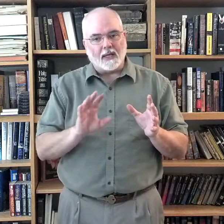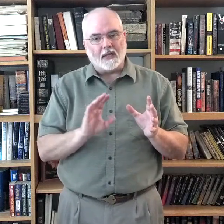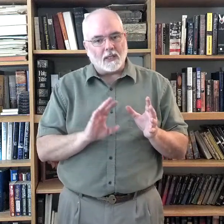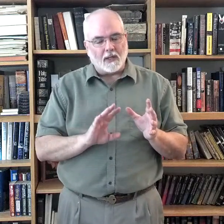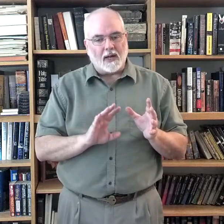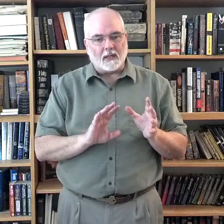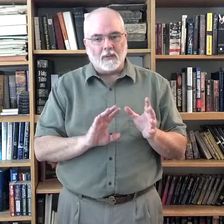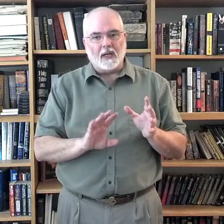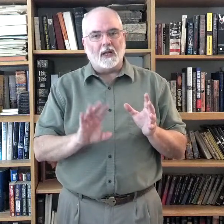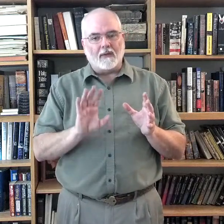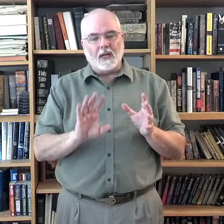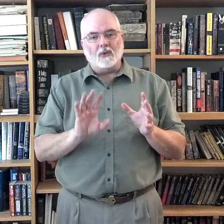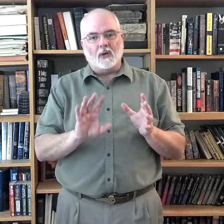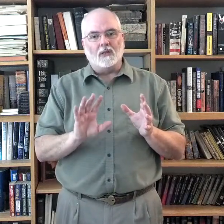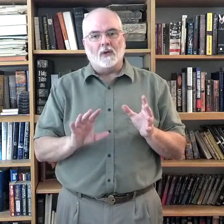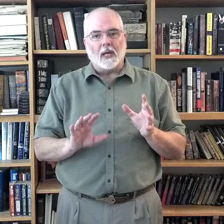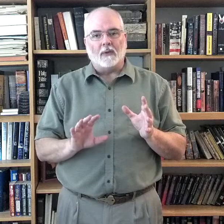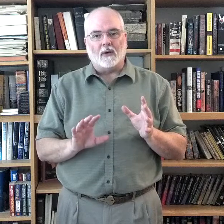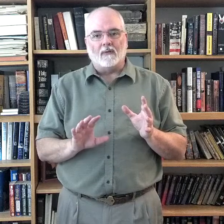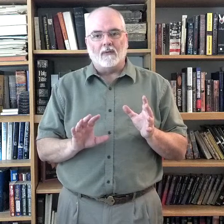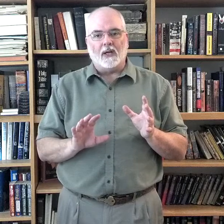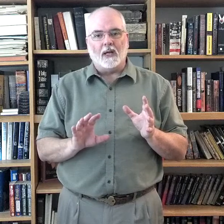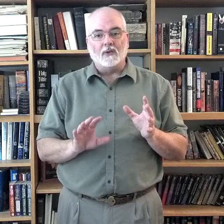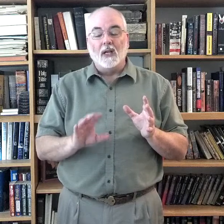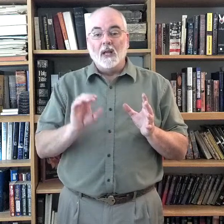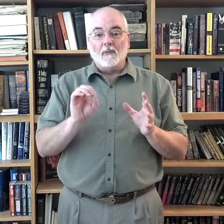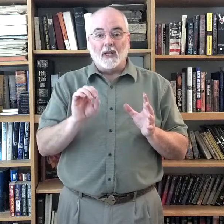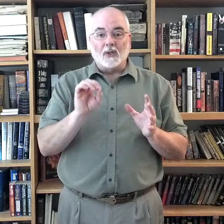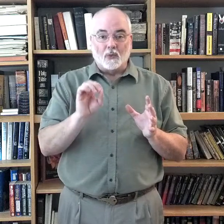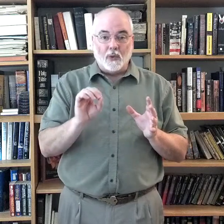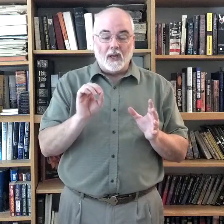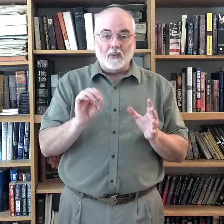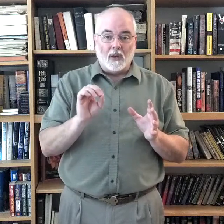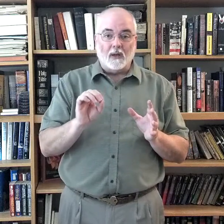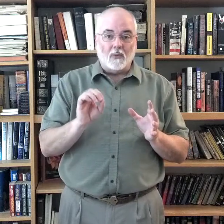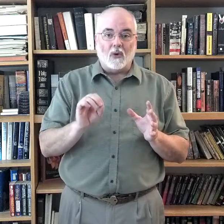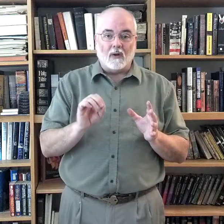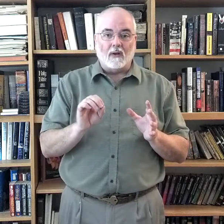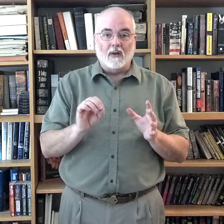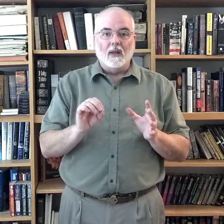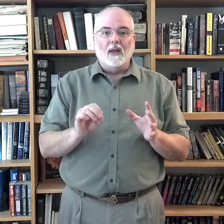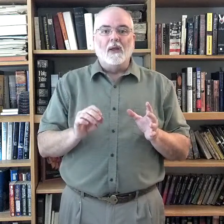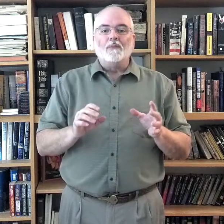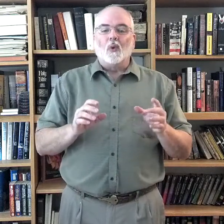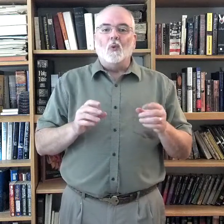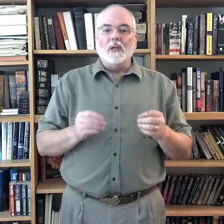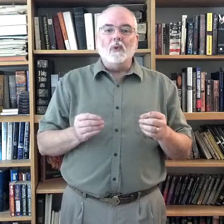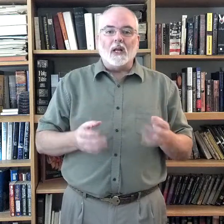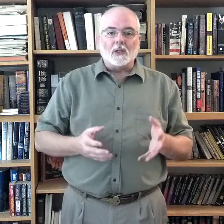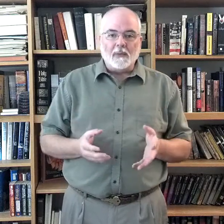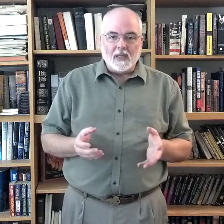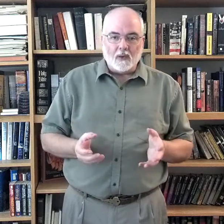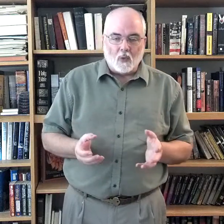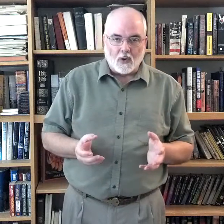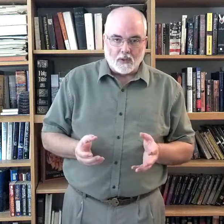at the beginning of each one of these vocabulary videos, because it's really, really important. We do not speak in words.